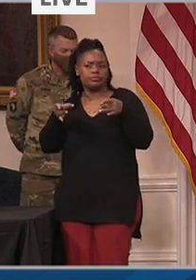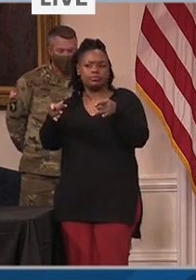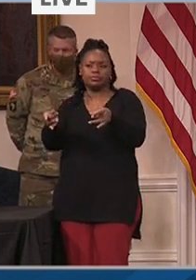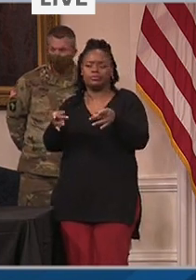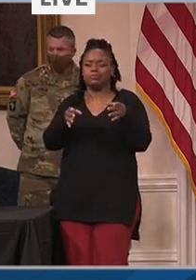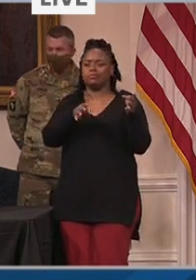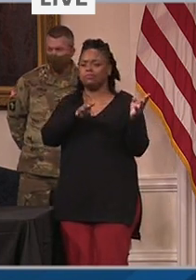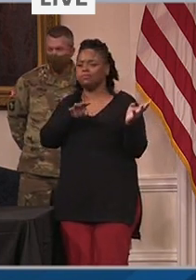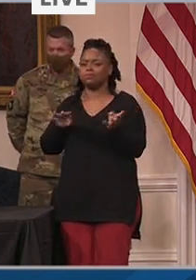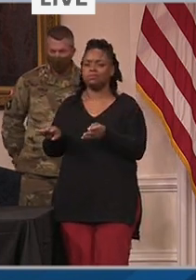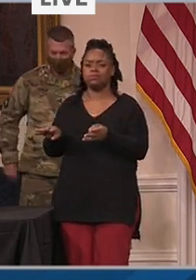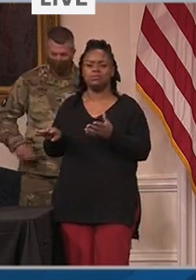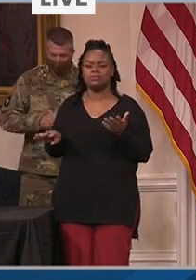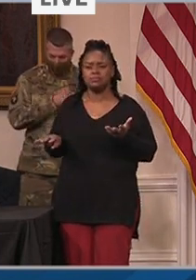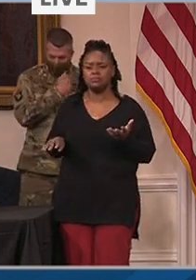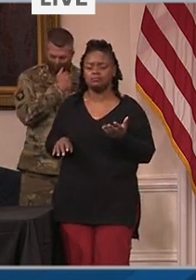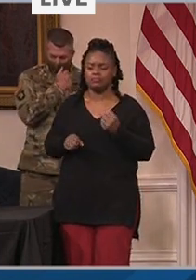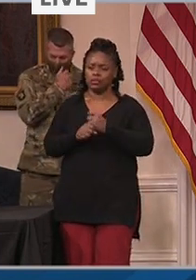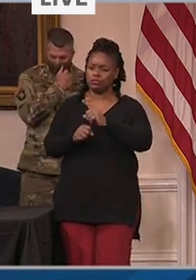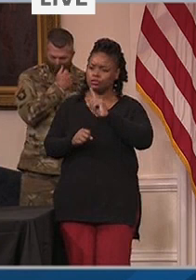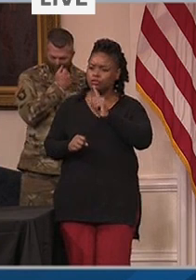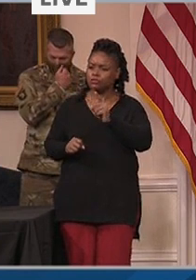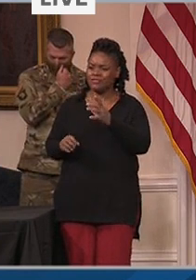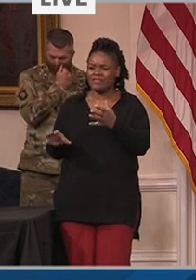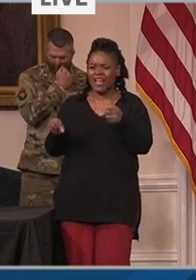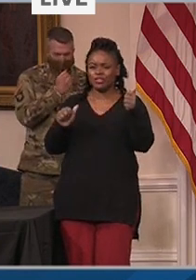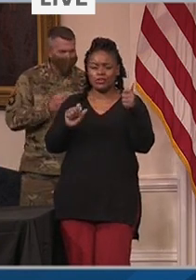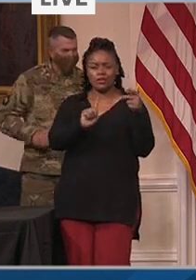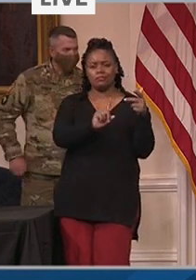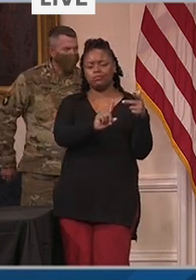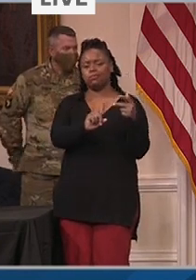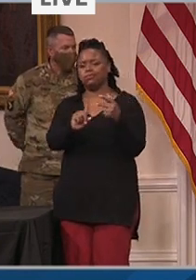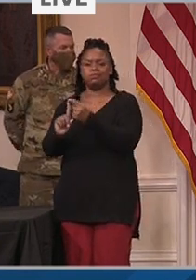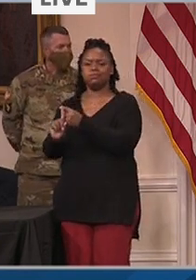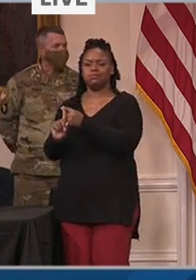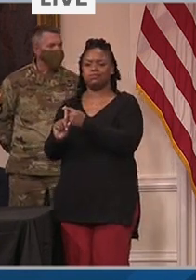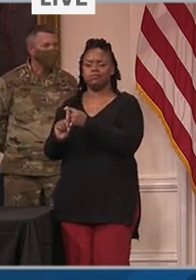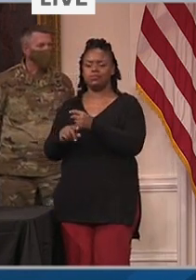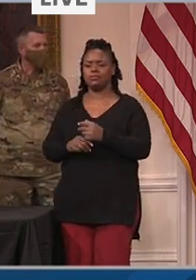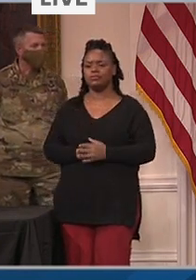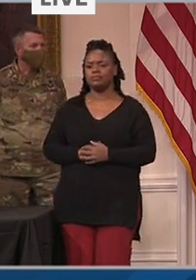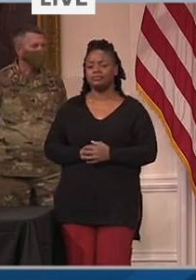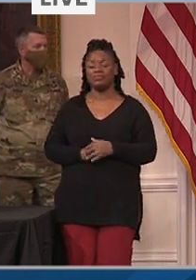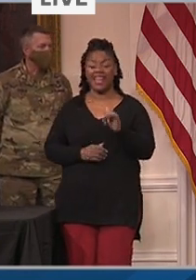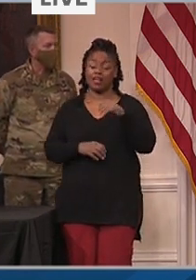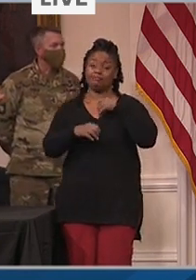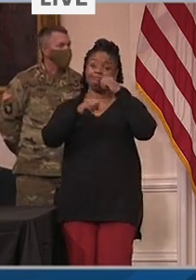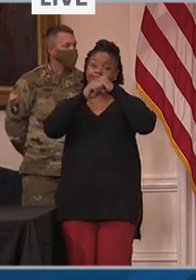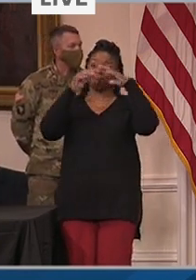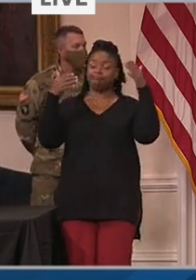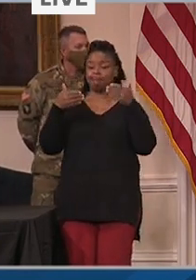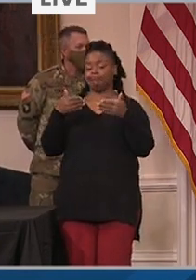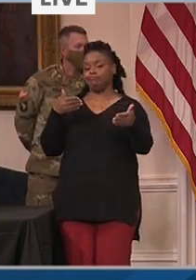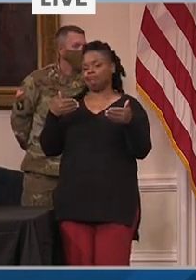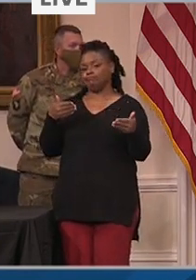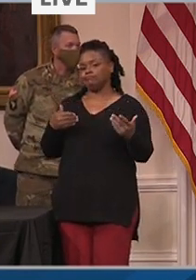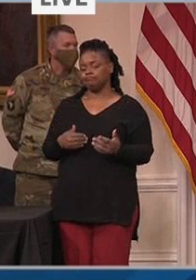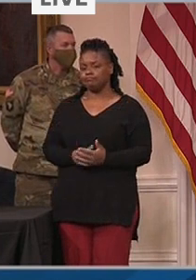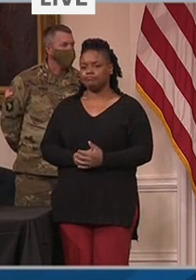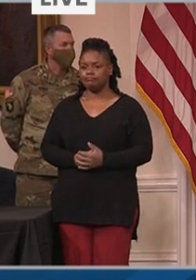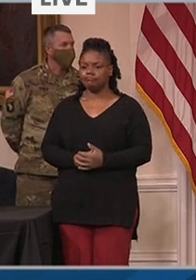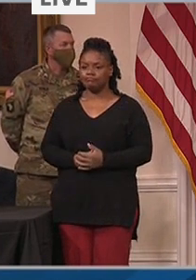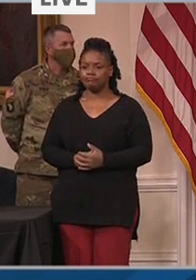shots into more arms even quicker in a safe and efficient manner. Last month,